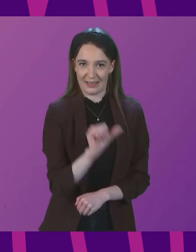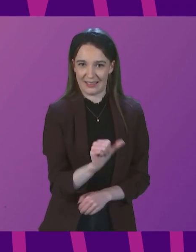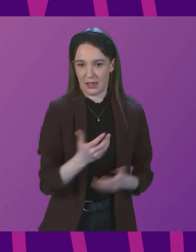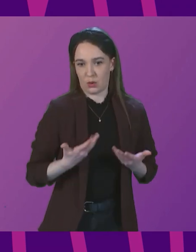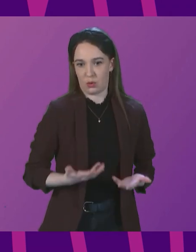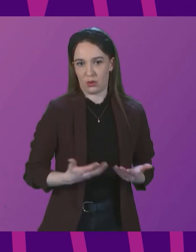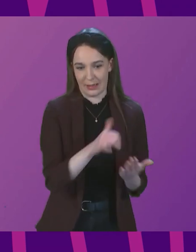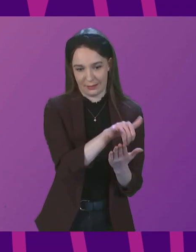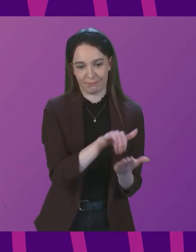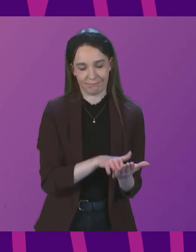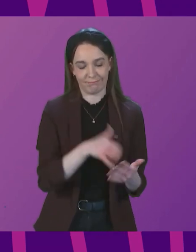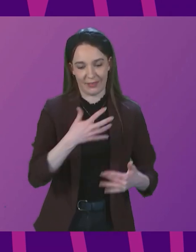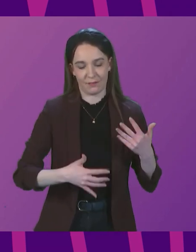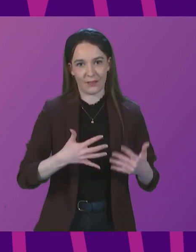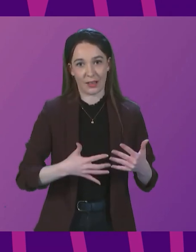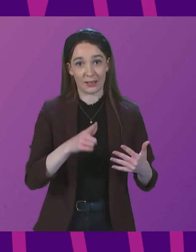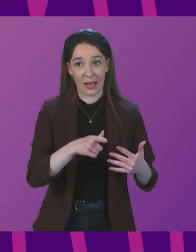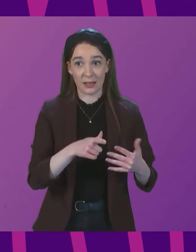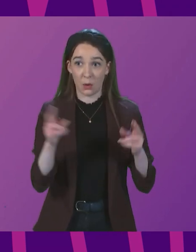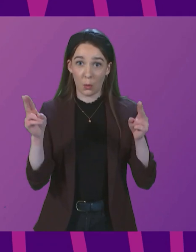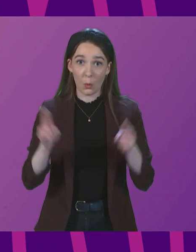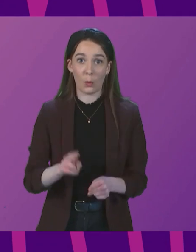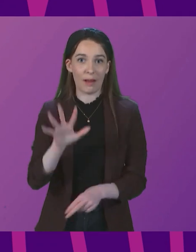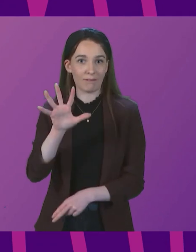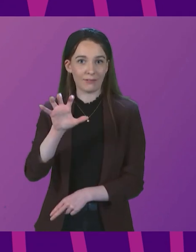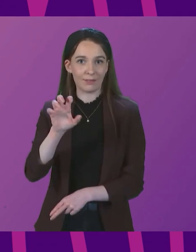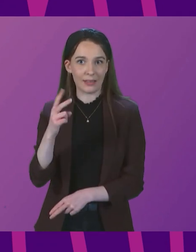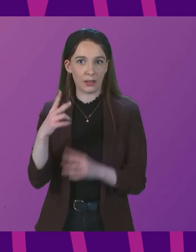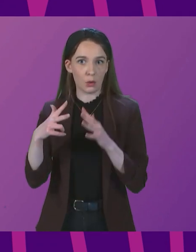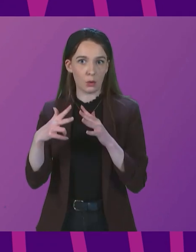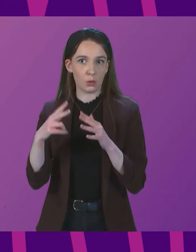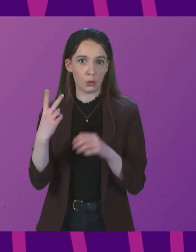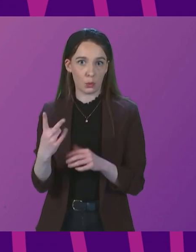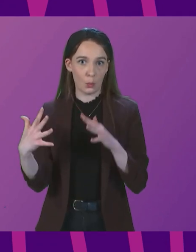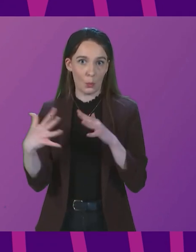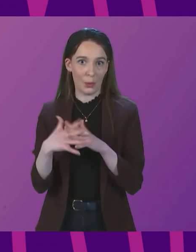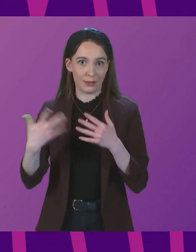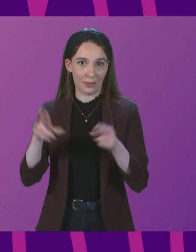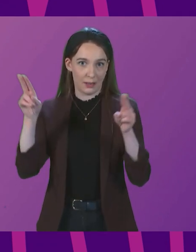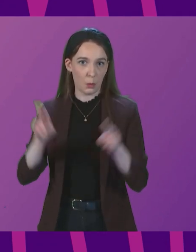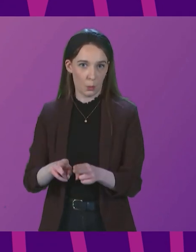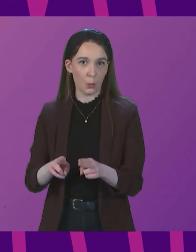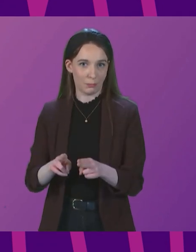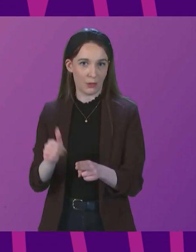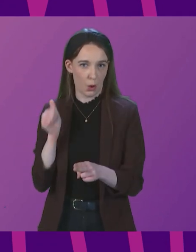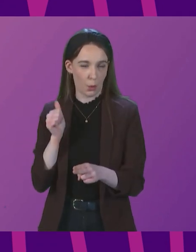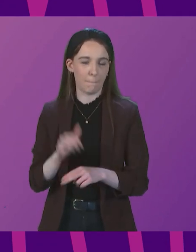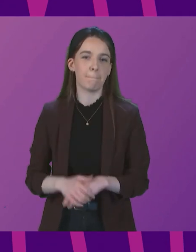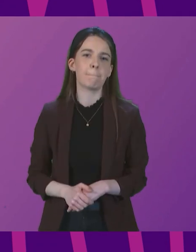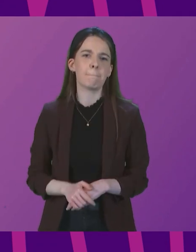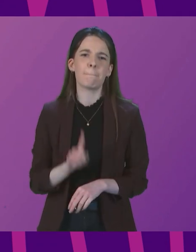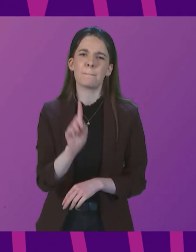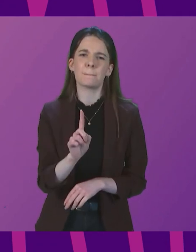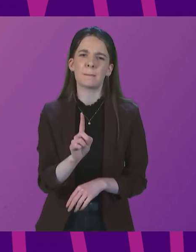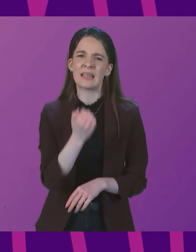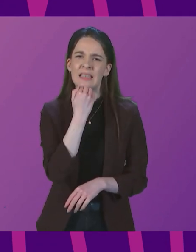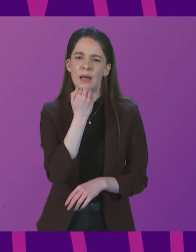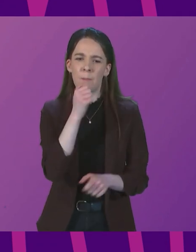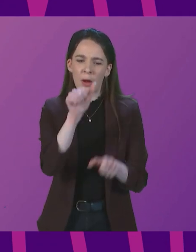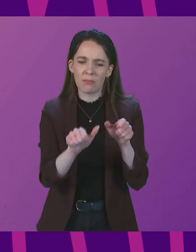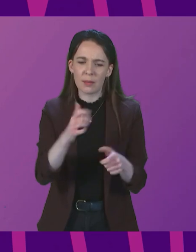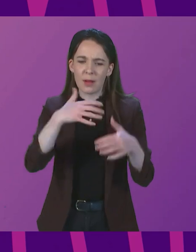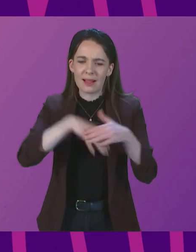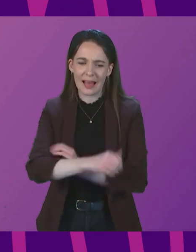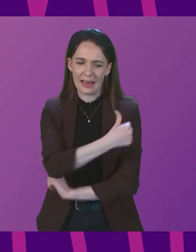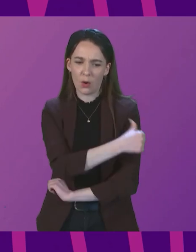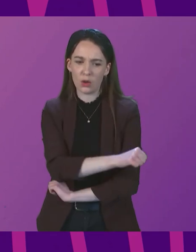figures, which is a fall of 15 in the past two weeks. Nevertheless, the volume of people in hospital with COVID is